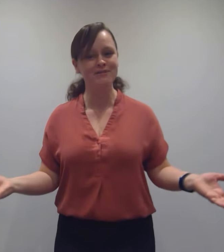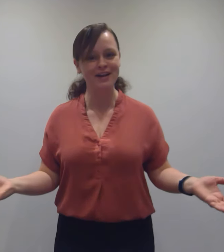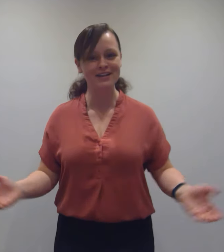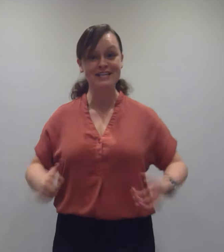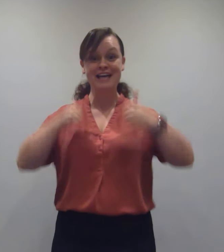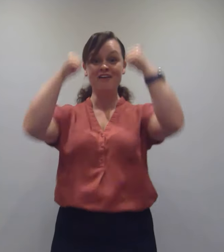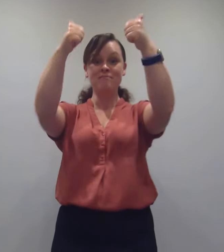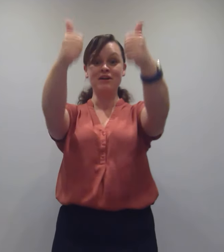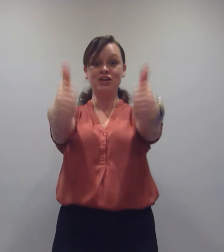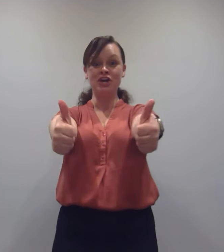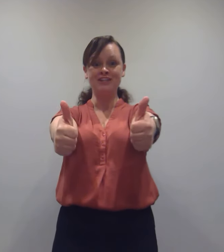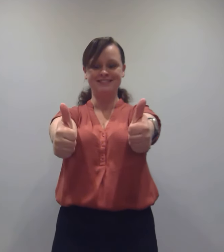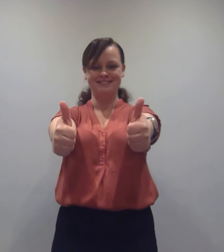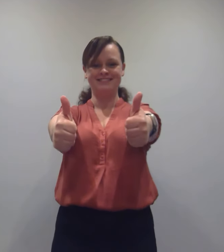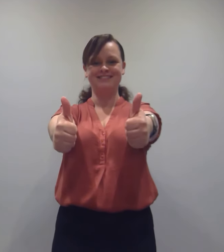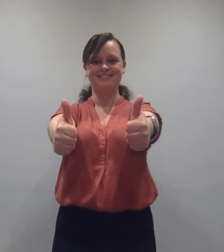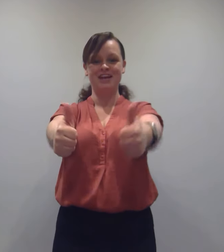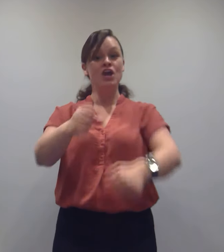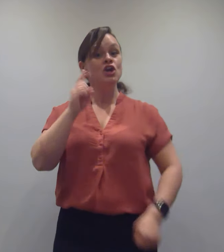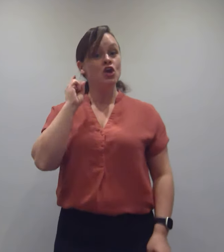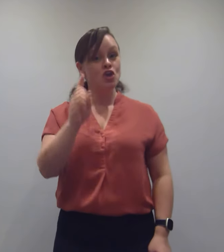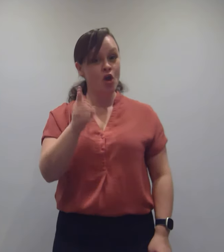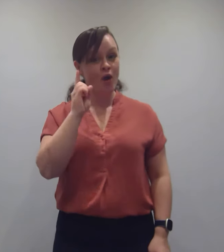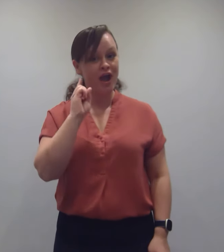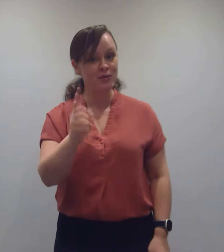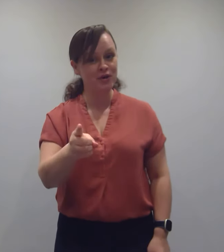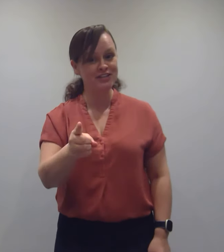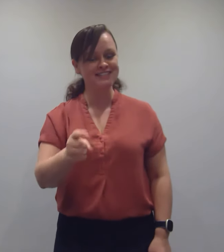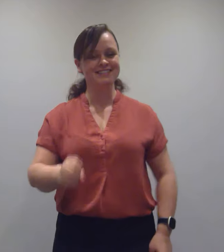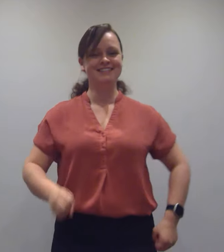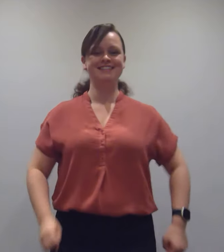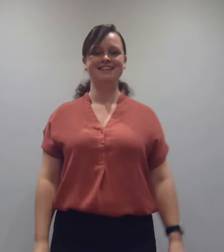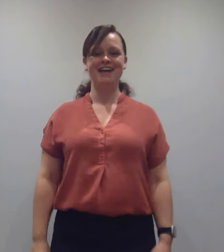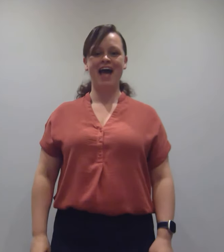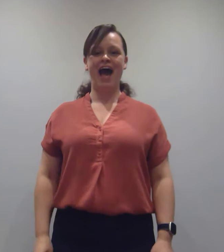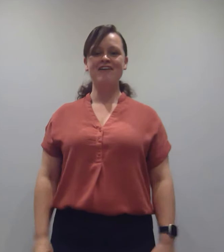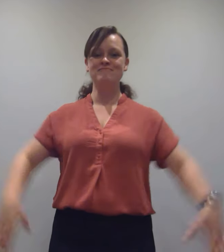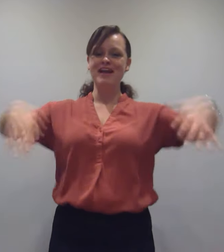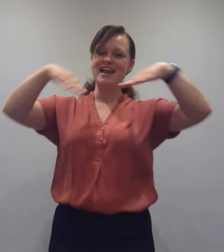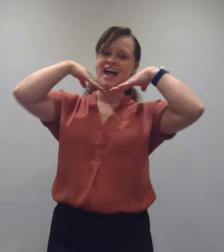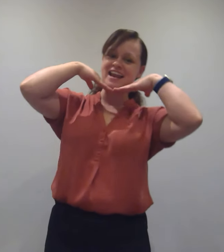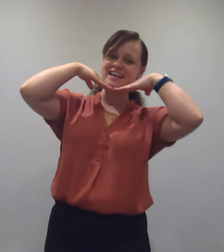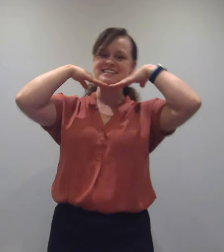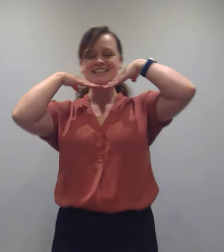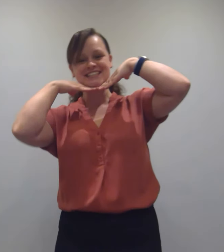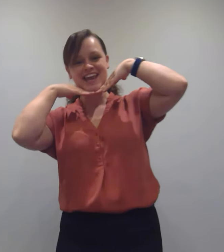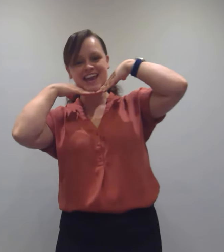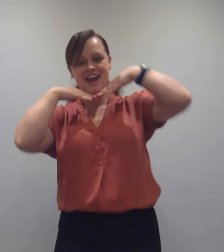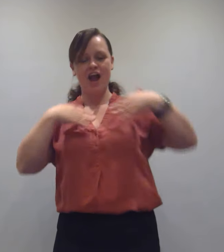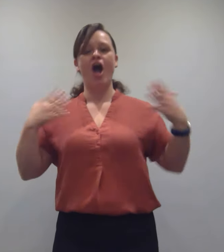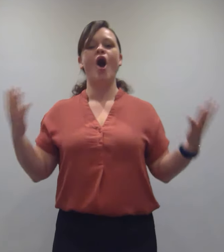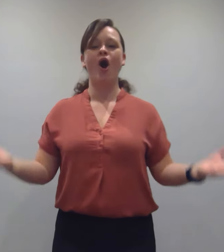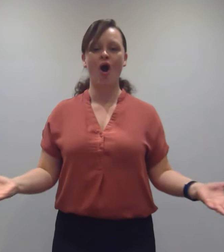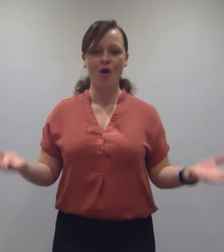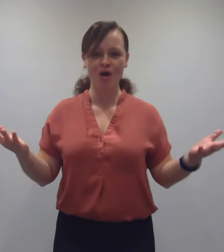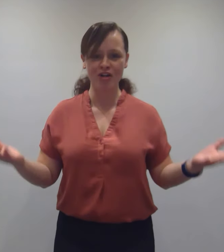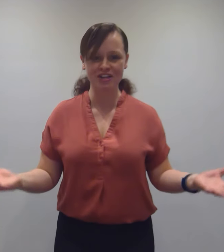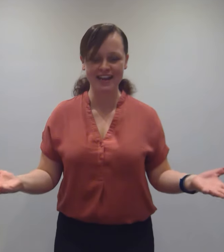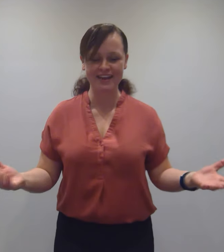wife. Cause I've been good, you knew I would. I've been a little dear, oh yeah.